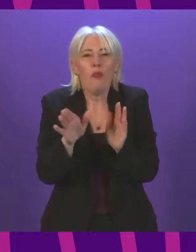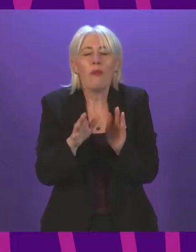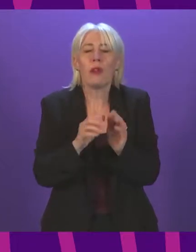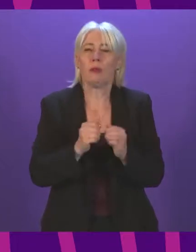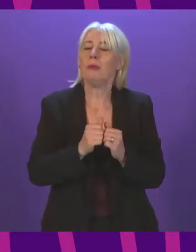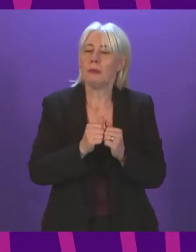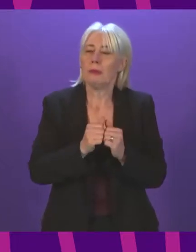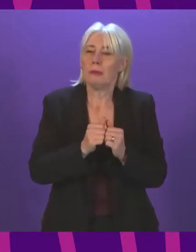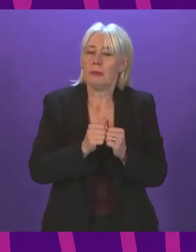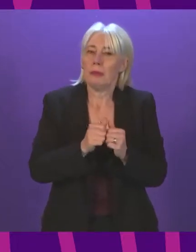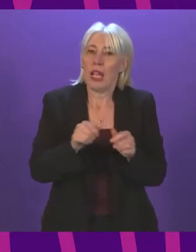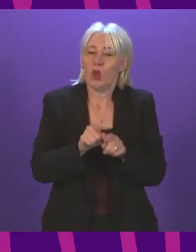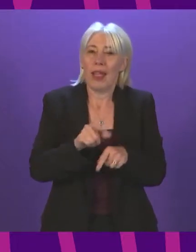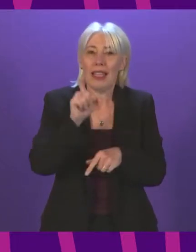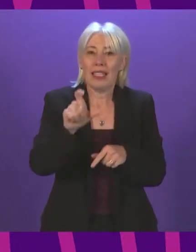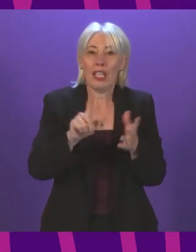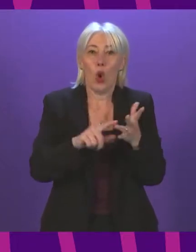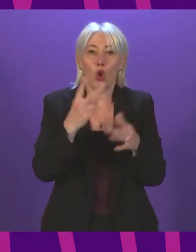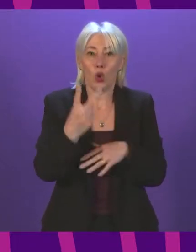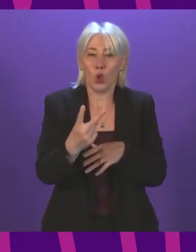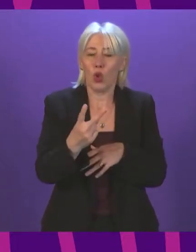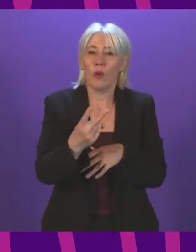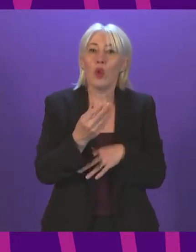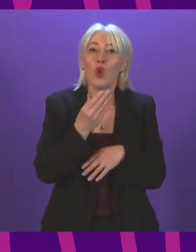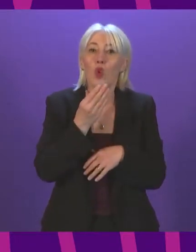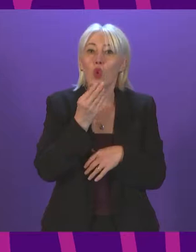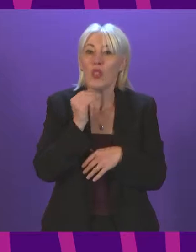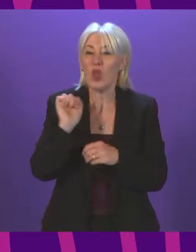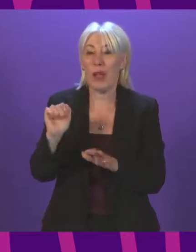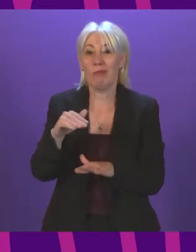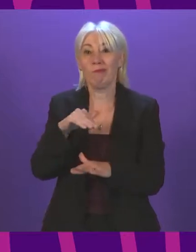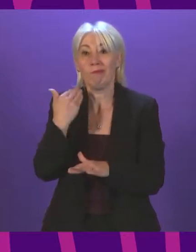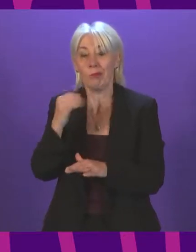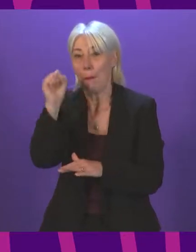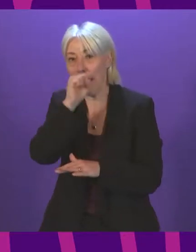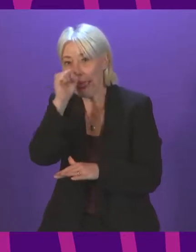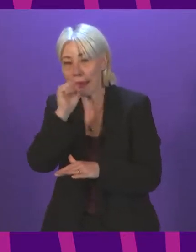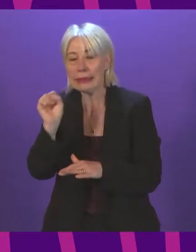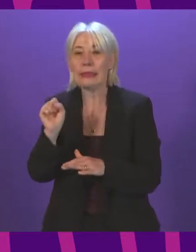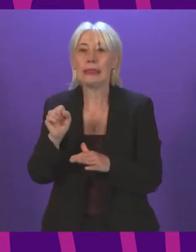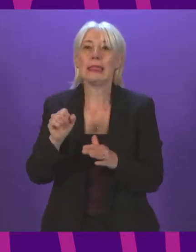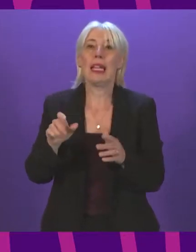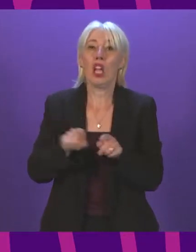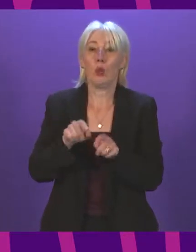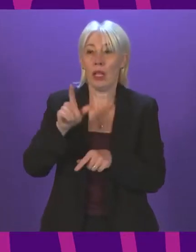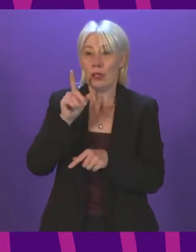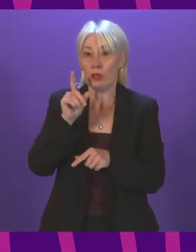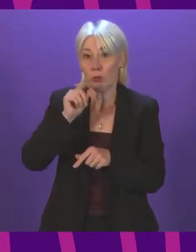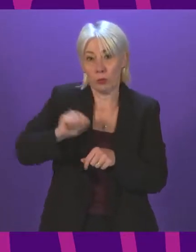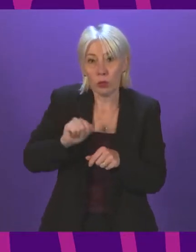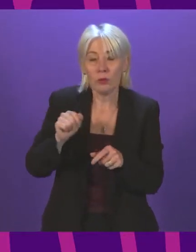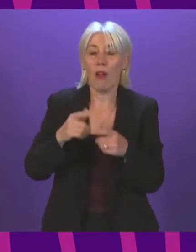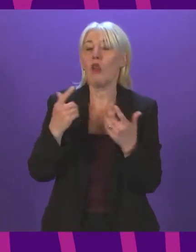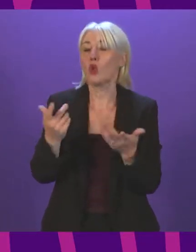Emma Harper highlighted, CO2 is used for slaughter with the pig plant at Brechin and the poultry plant at Couparangus,